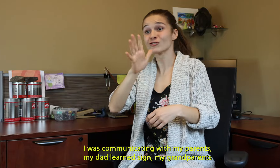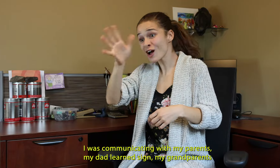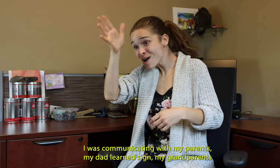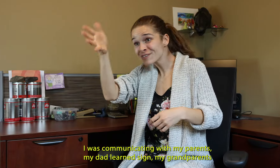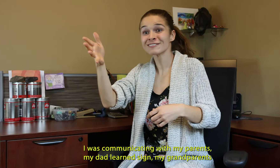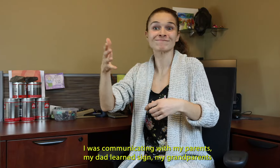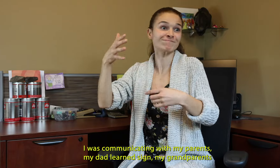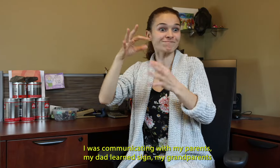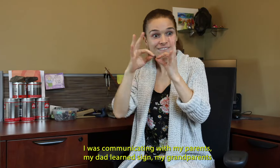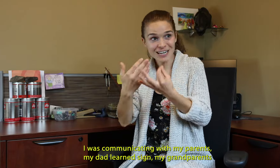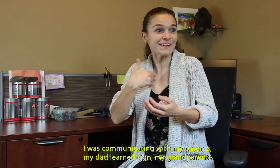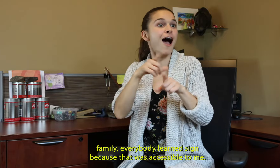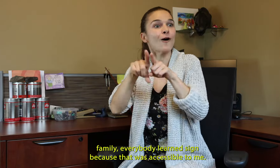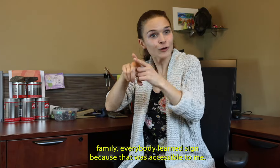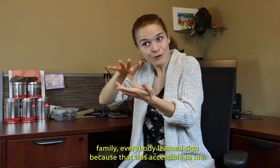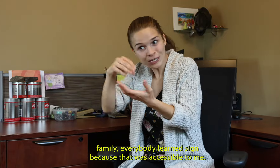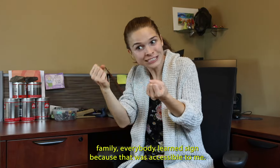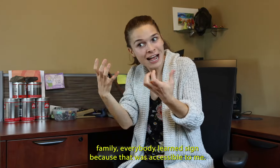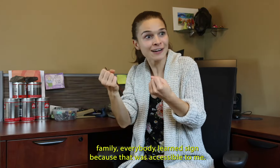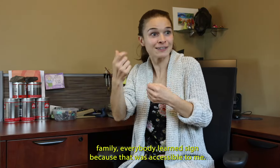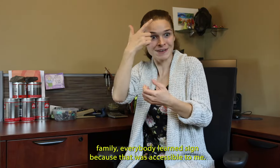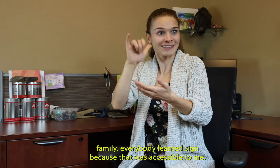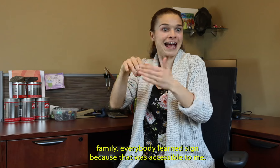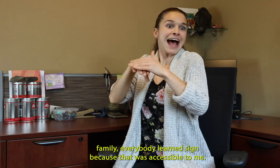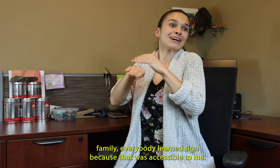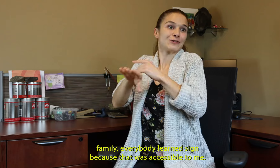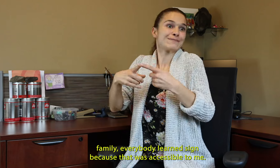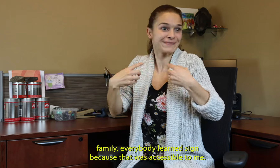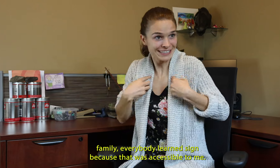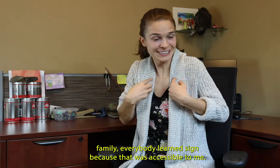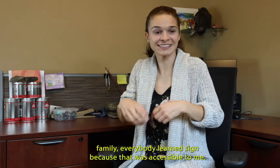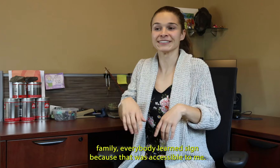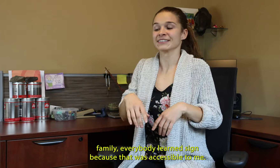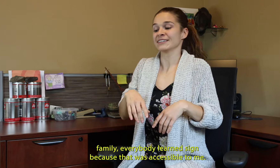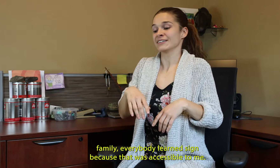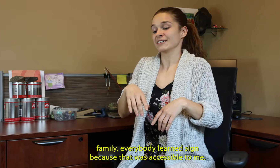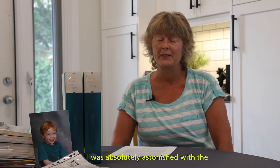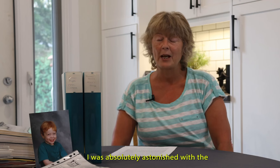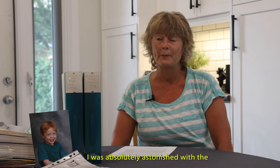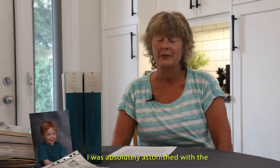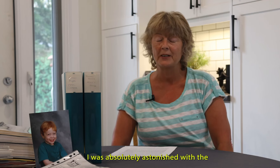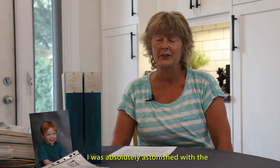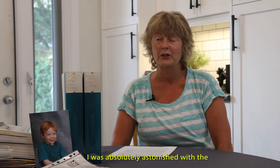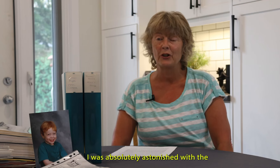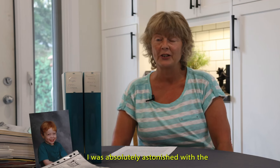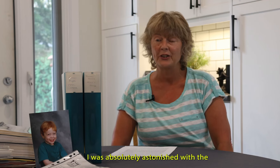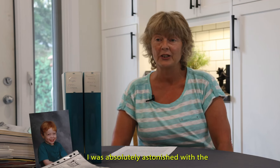sign. My grandparents, family, everybody learned sign because that was accessible to me. And I was absolutely astonished